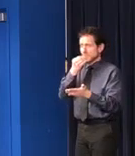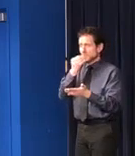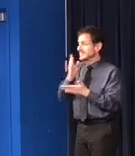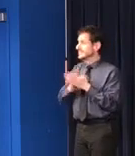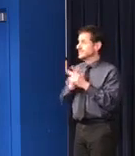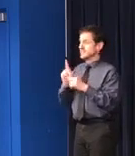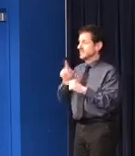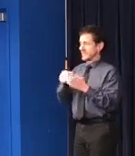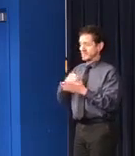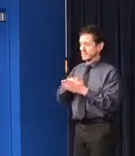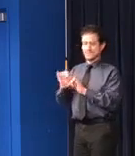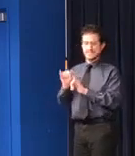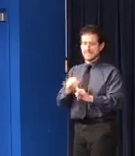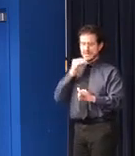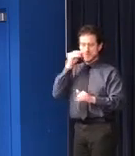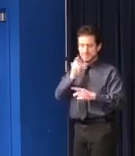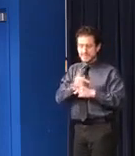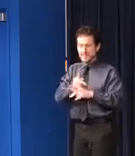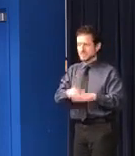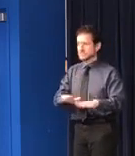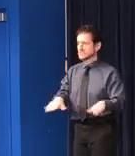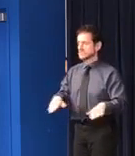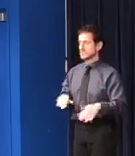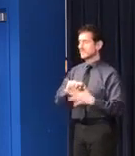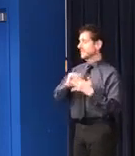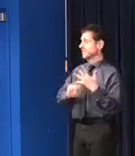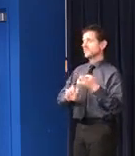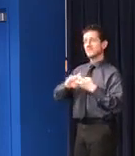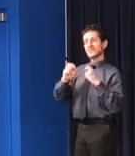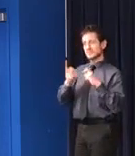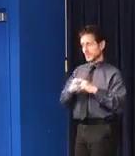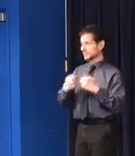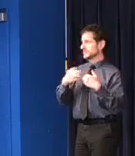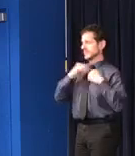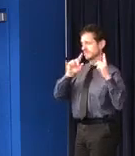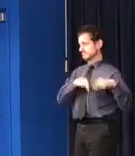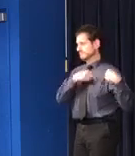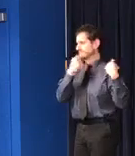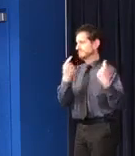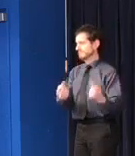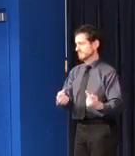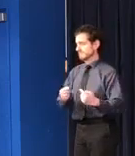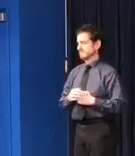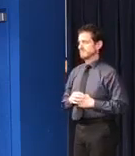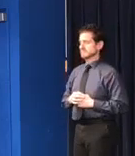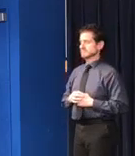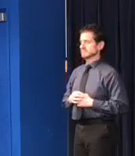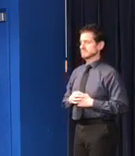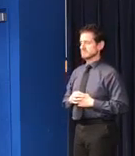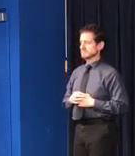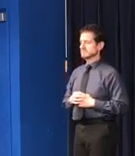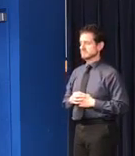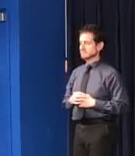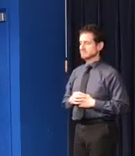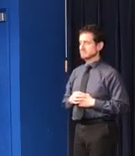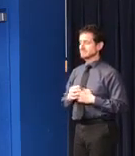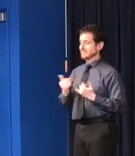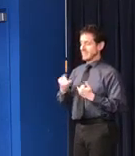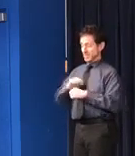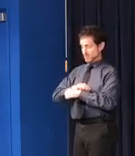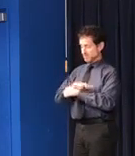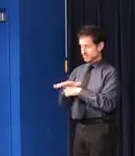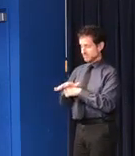their children. These are problems that existed long before COVID-19, as did the need for a meaningful solution.